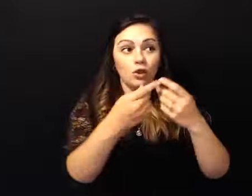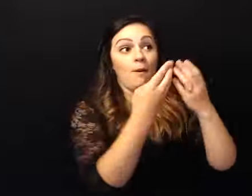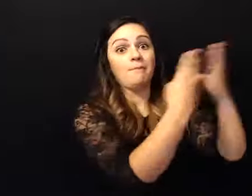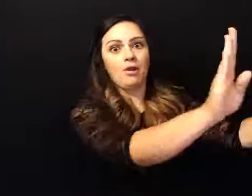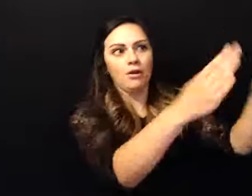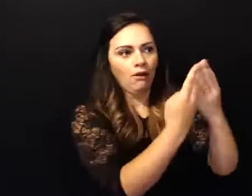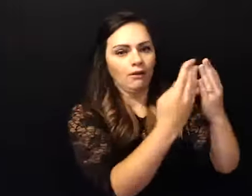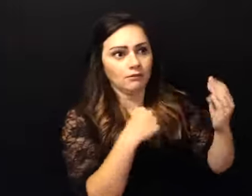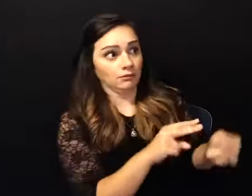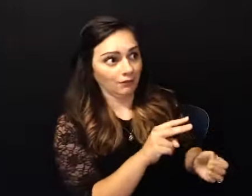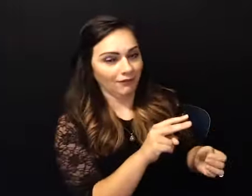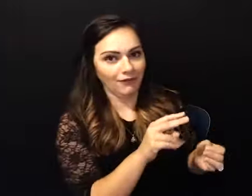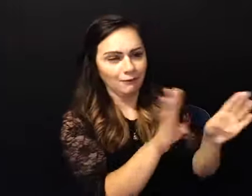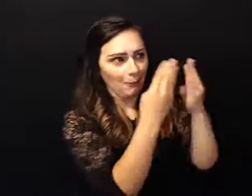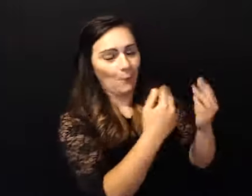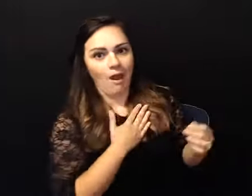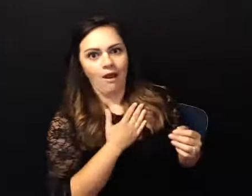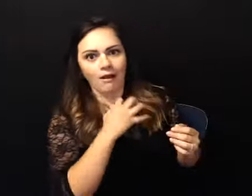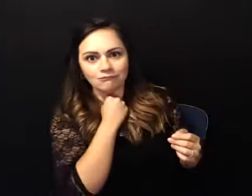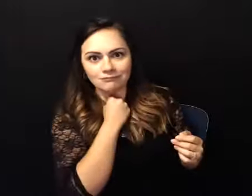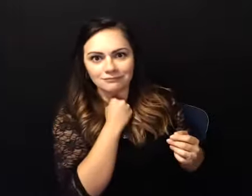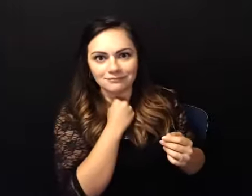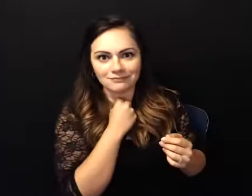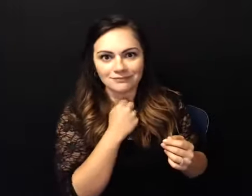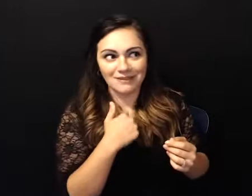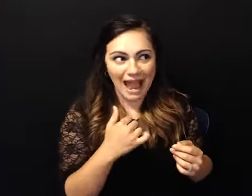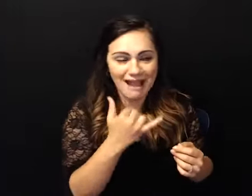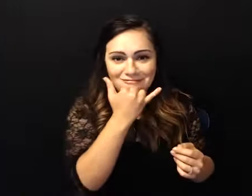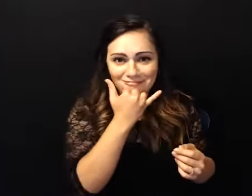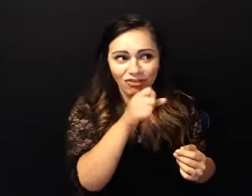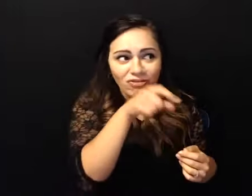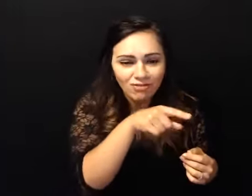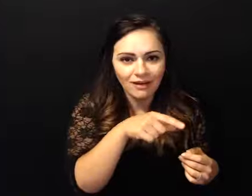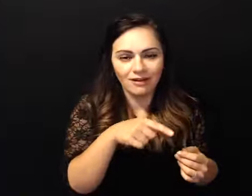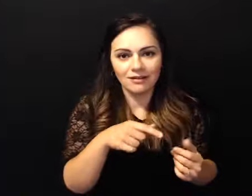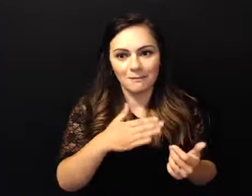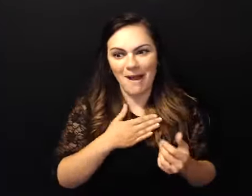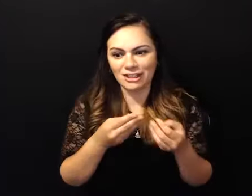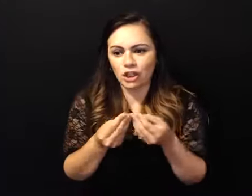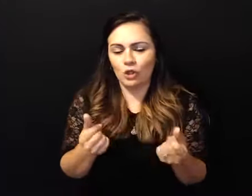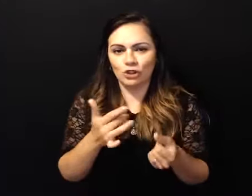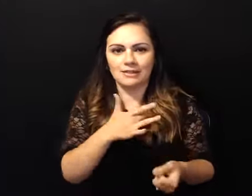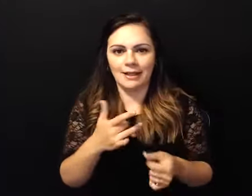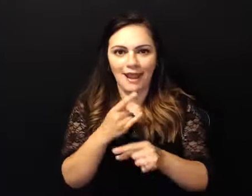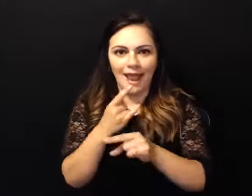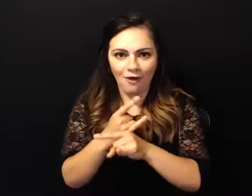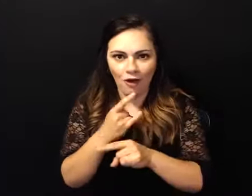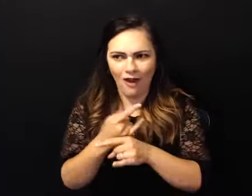what have i done what did i just do you know alcohol was always my solution i don't know where that came from and she came back in with this blue